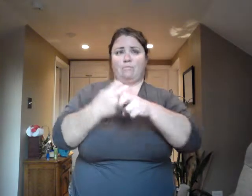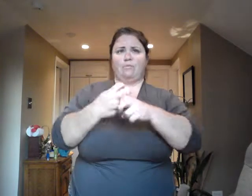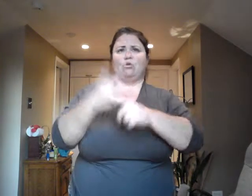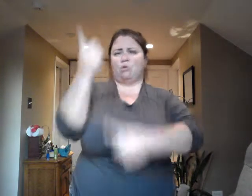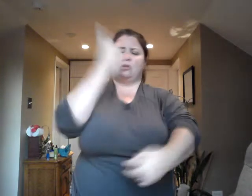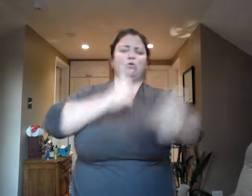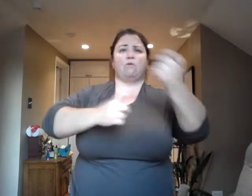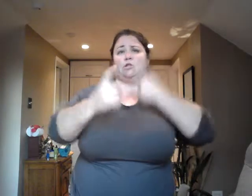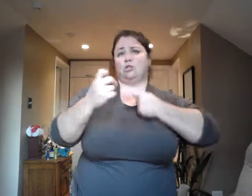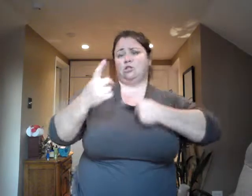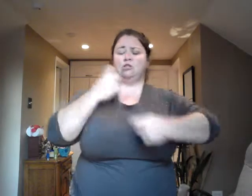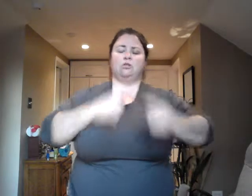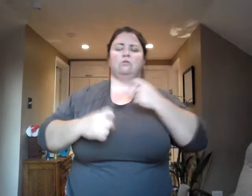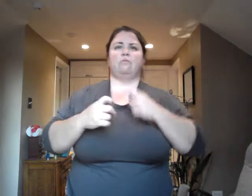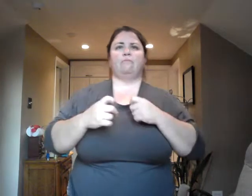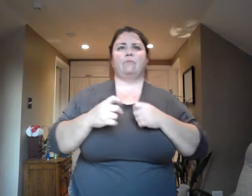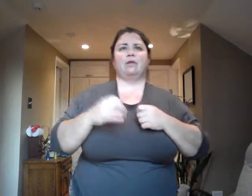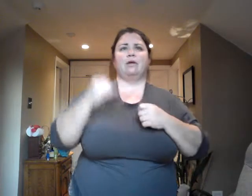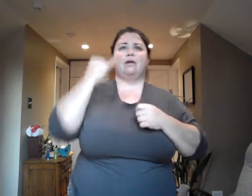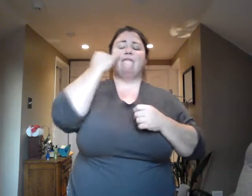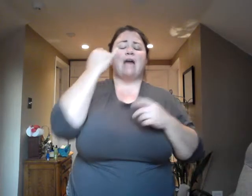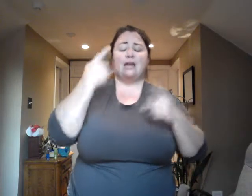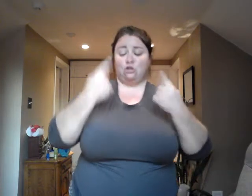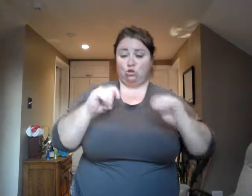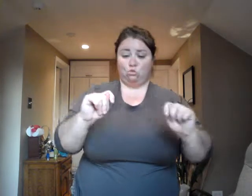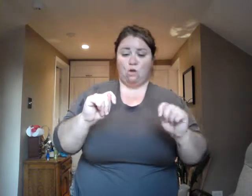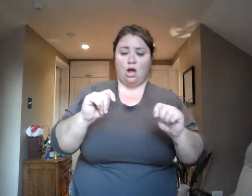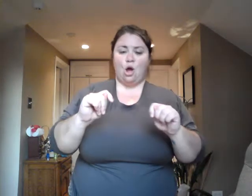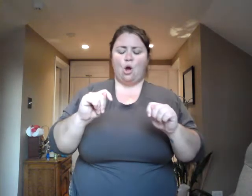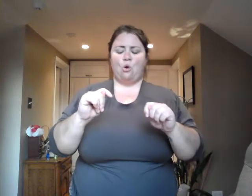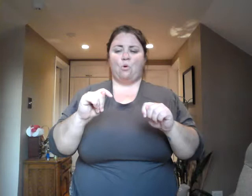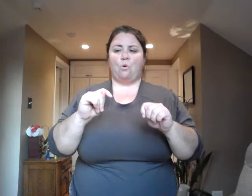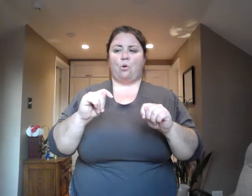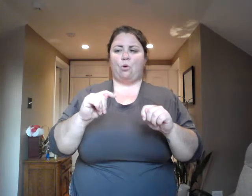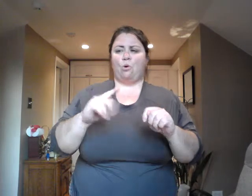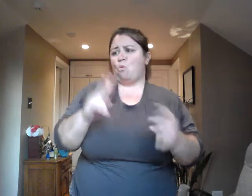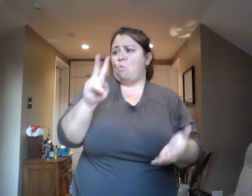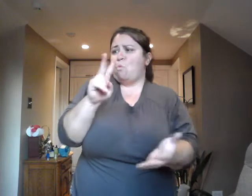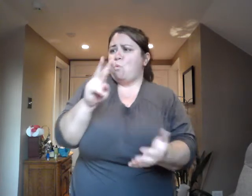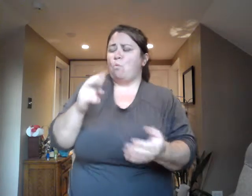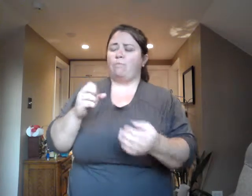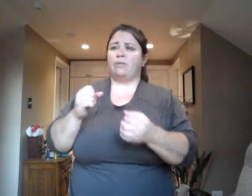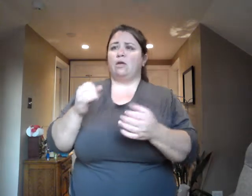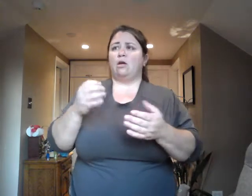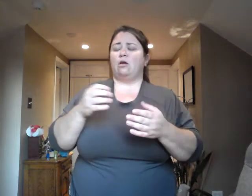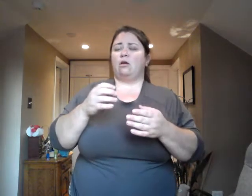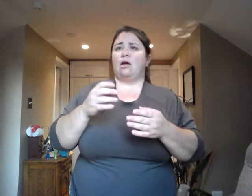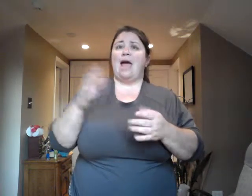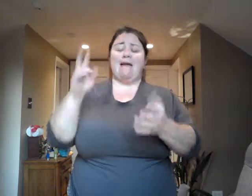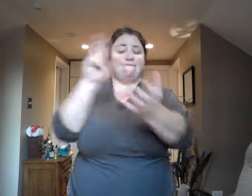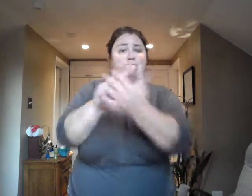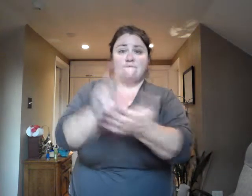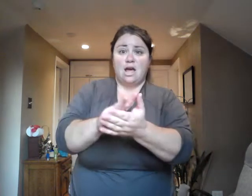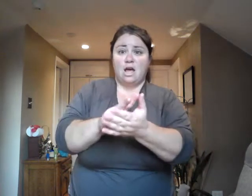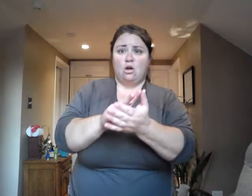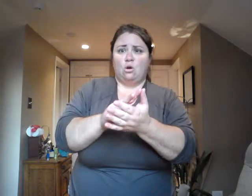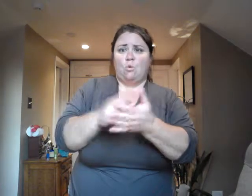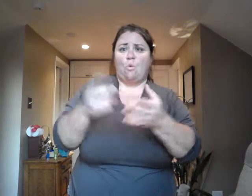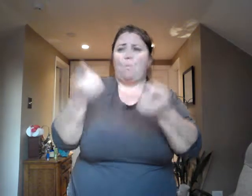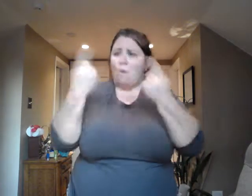what could I lose if I try and fail? Or how about this? What could I lose